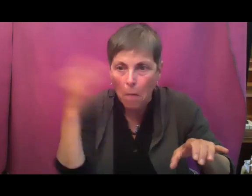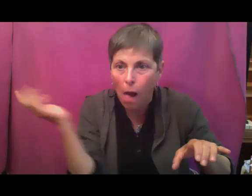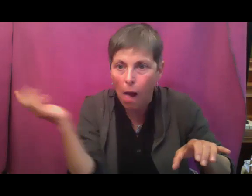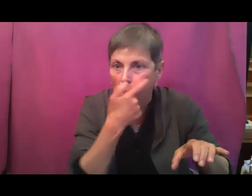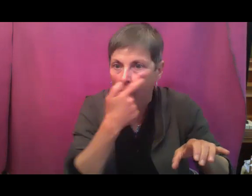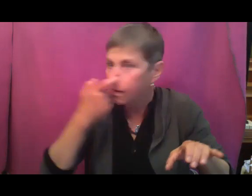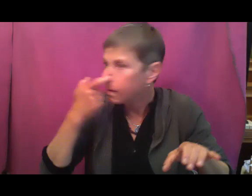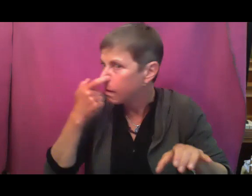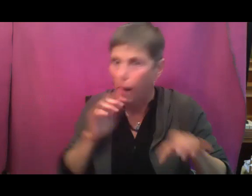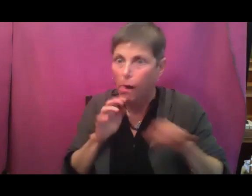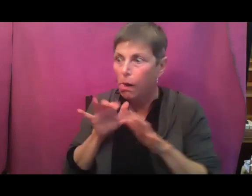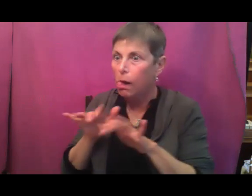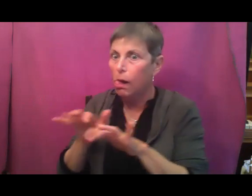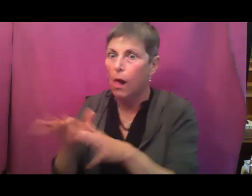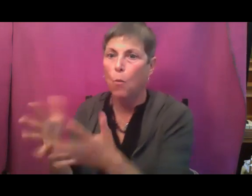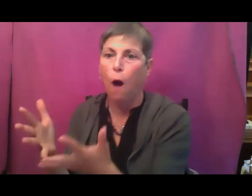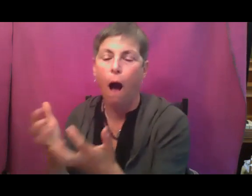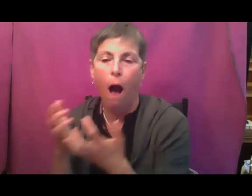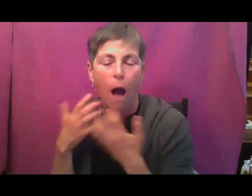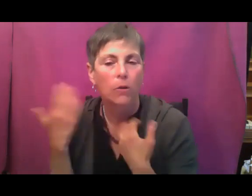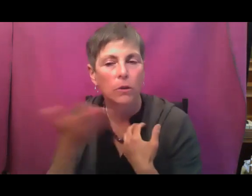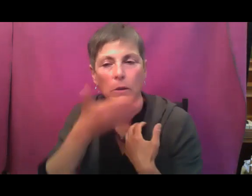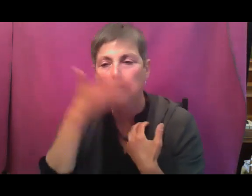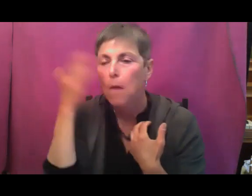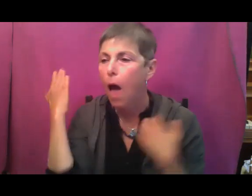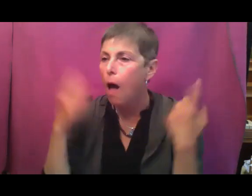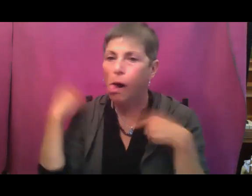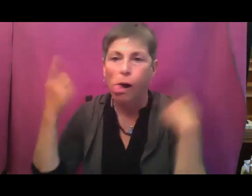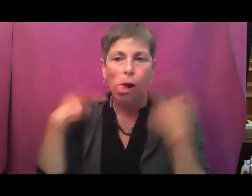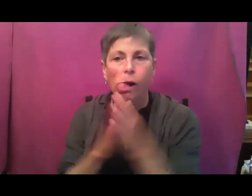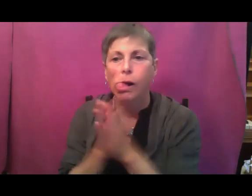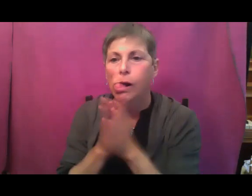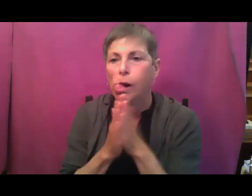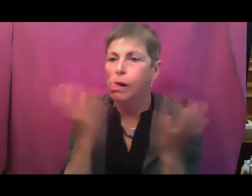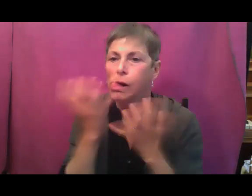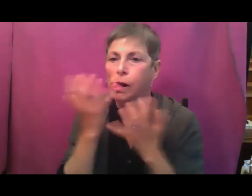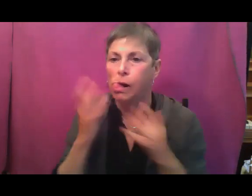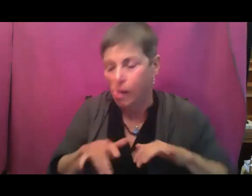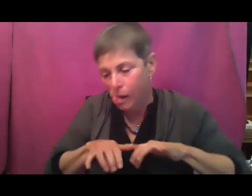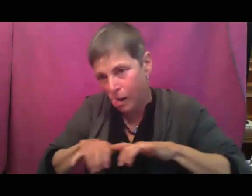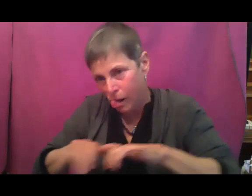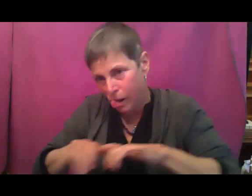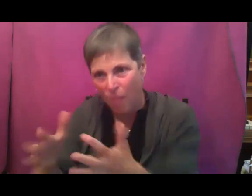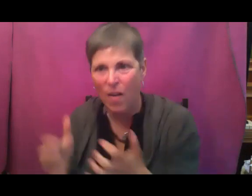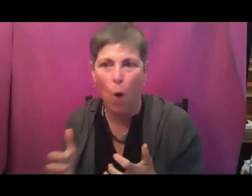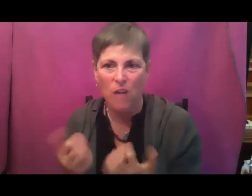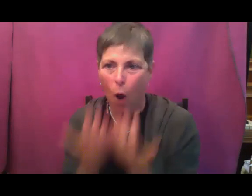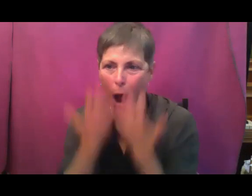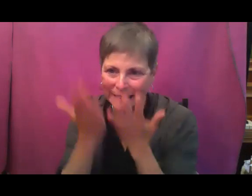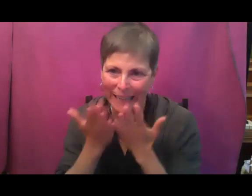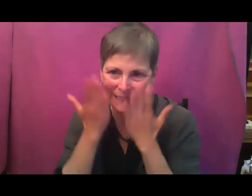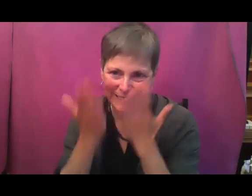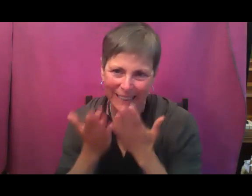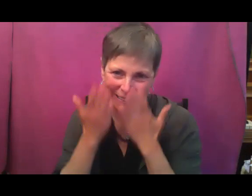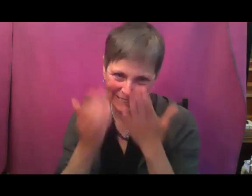so they are, they smell it and they go wild and they are just wanting to get in to those cucumbers.